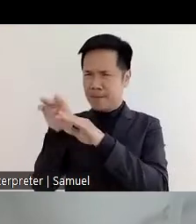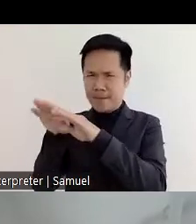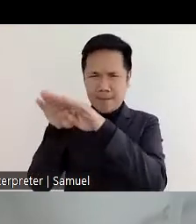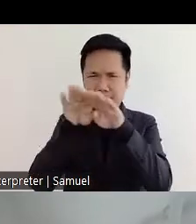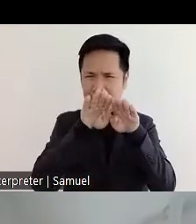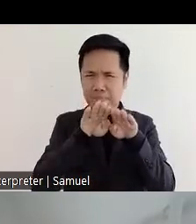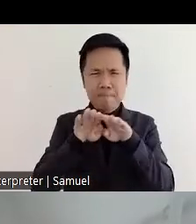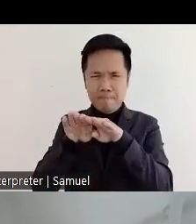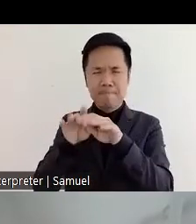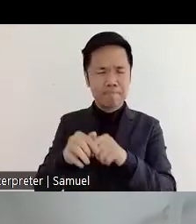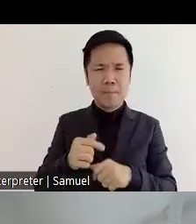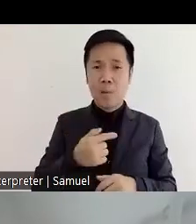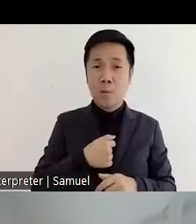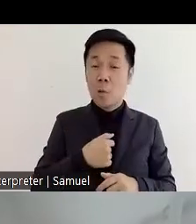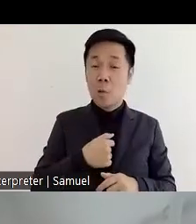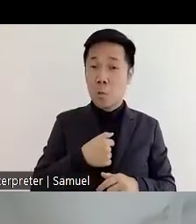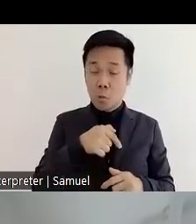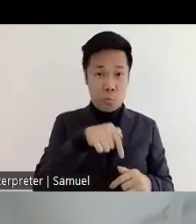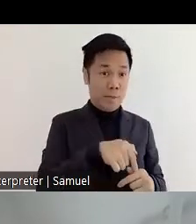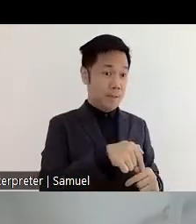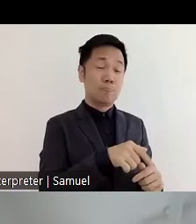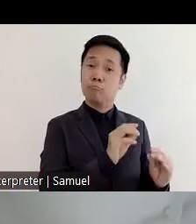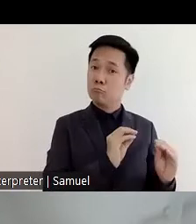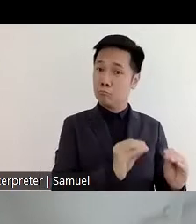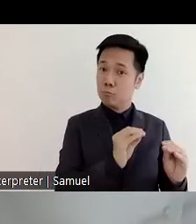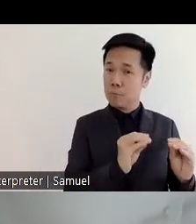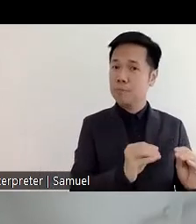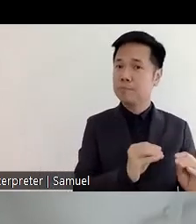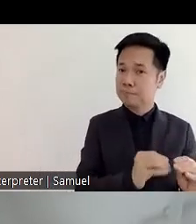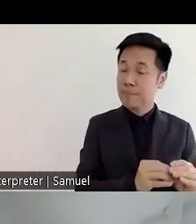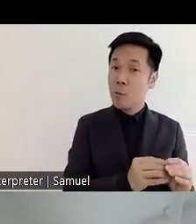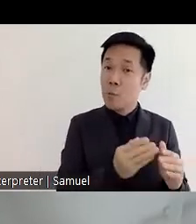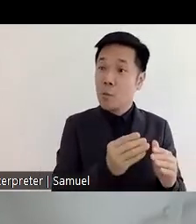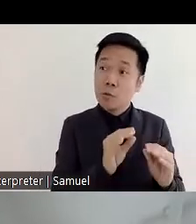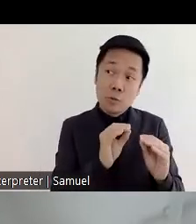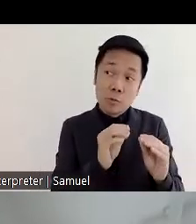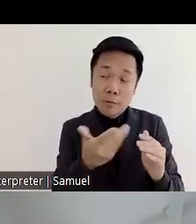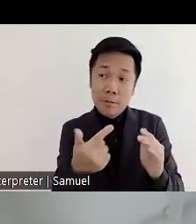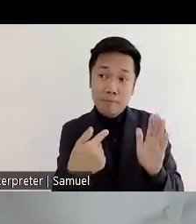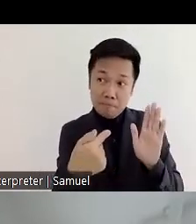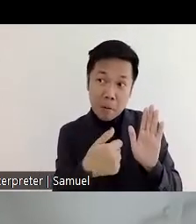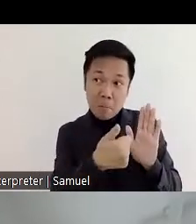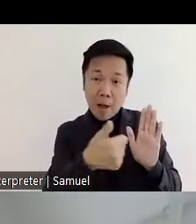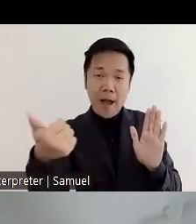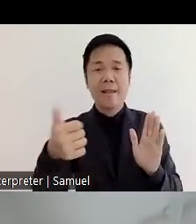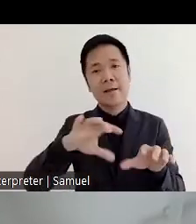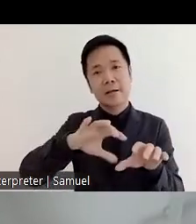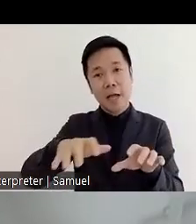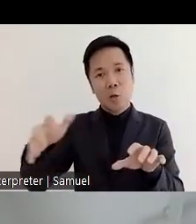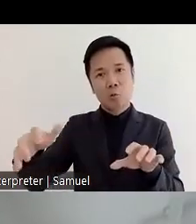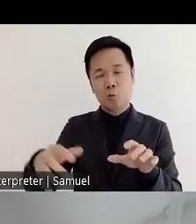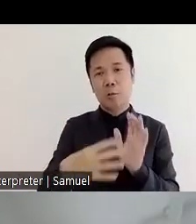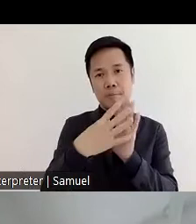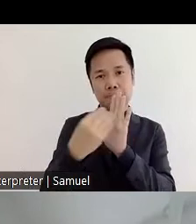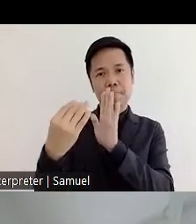work with many of the countries our corporate services are already launched in many countries outside